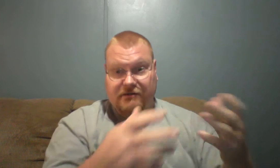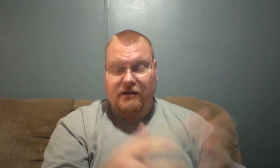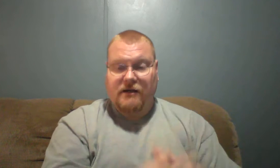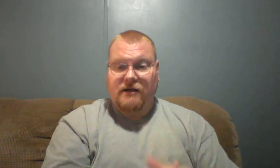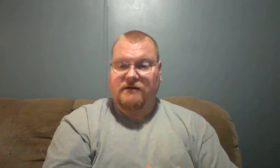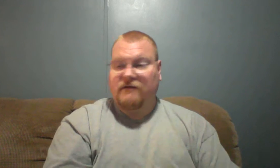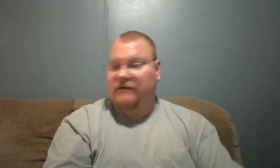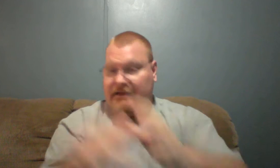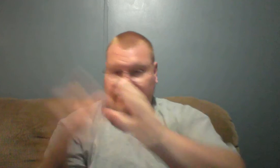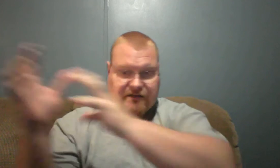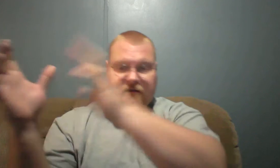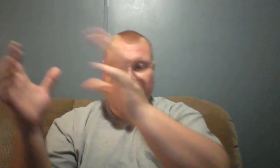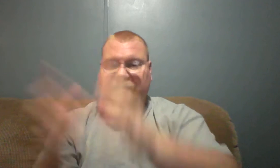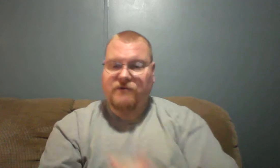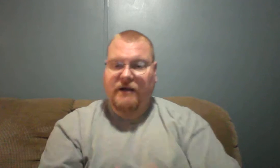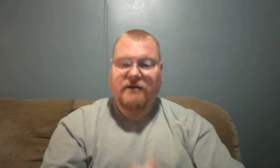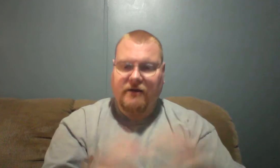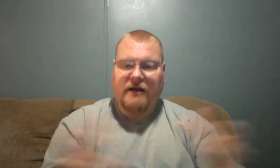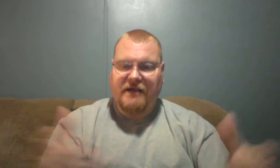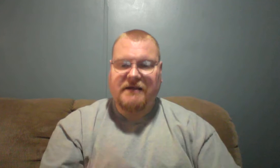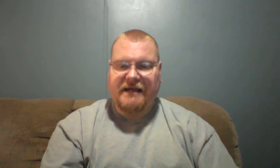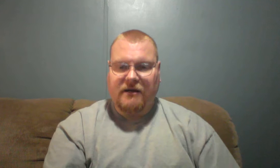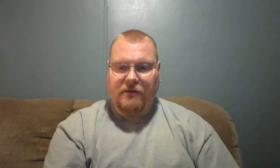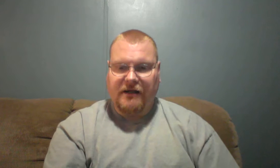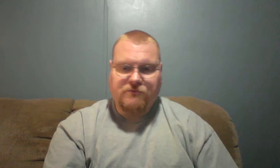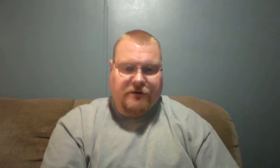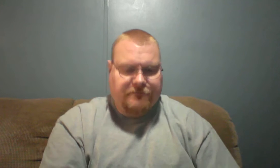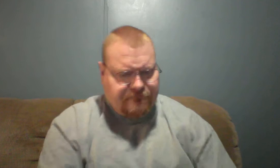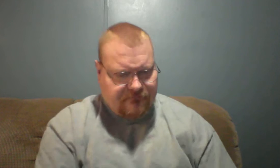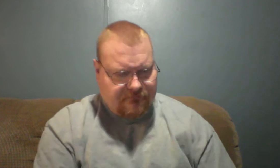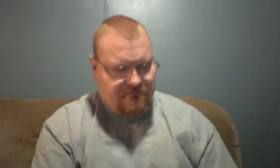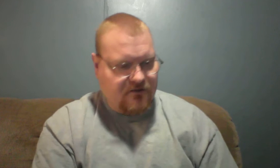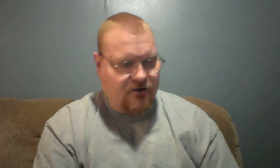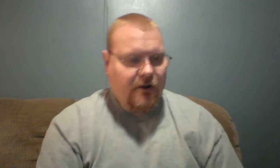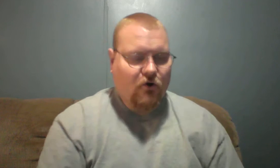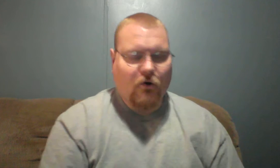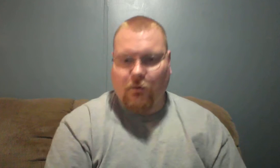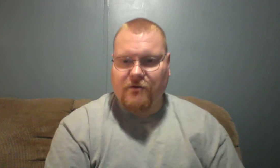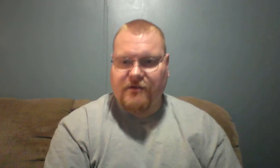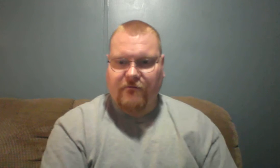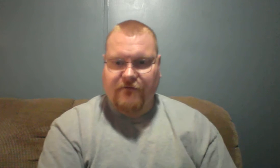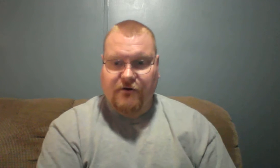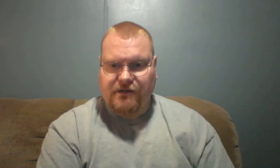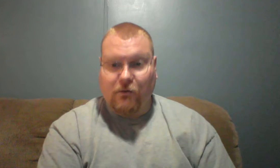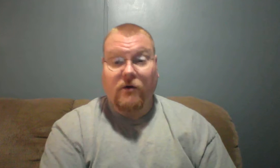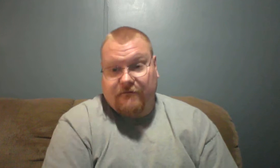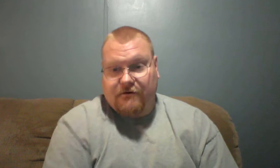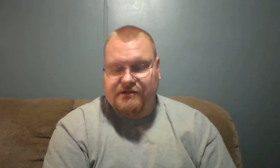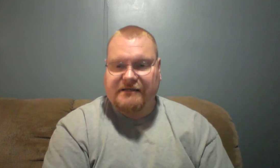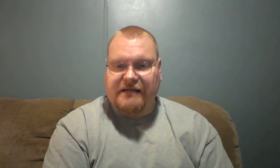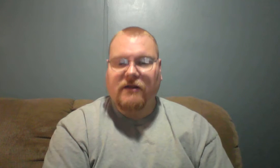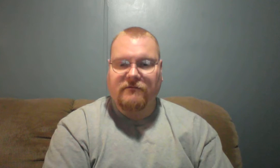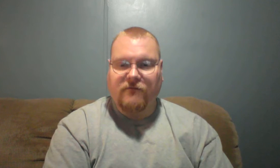stuff like that. And just other things around, you know, how you take into place. Well, normally one of the first, one of the first things I look for